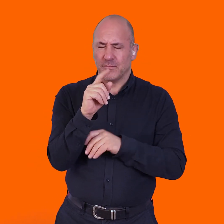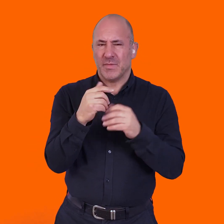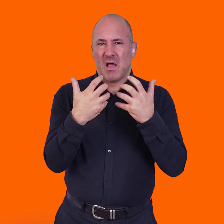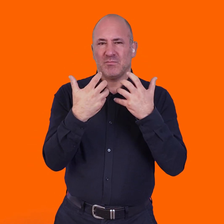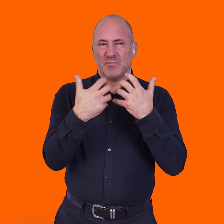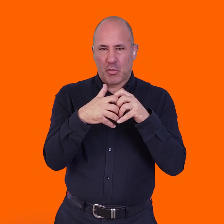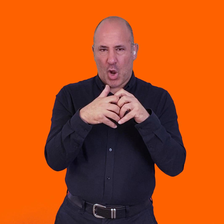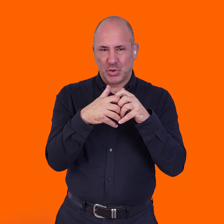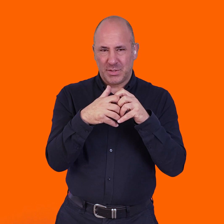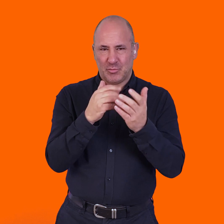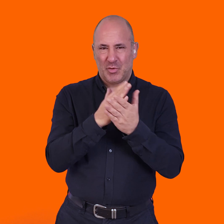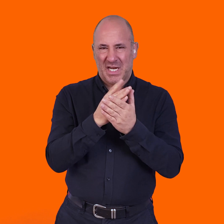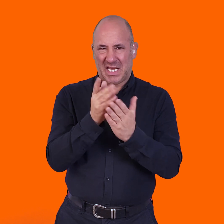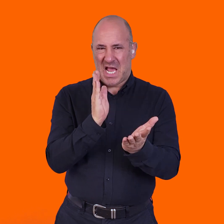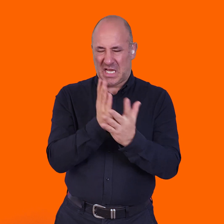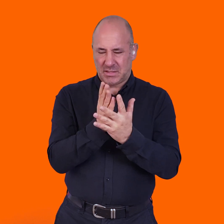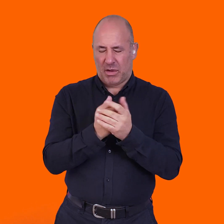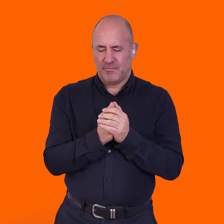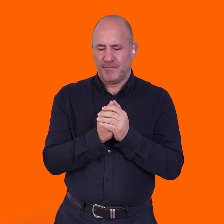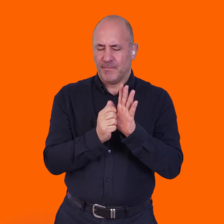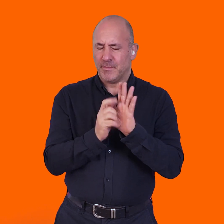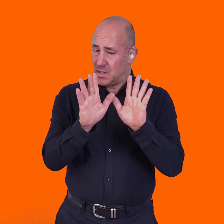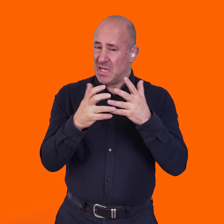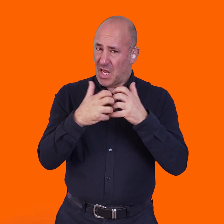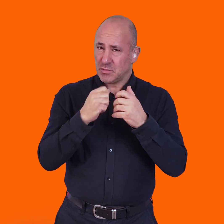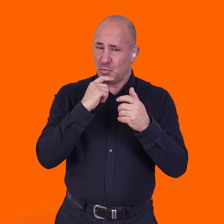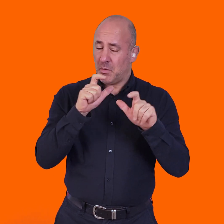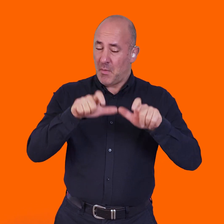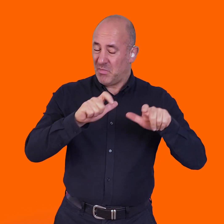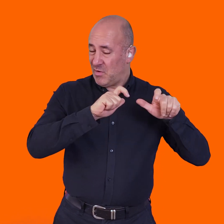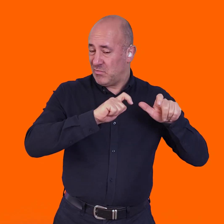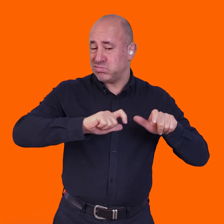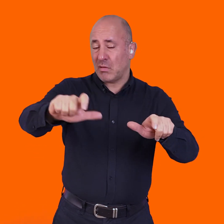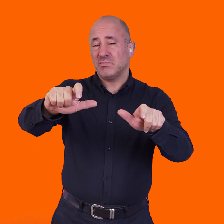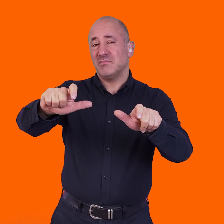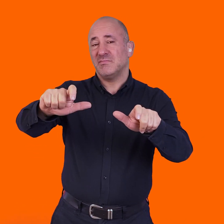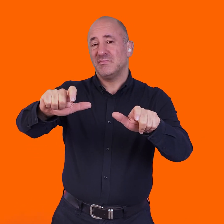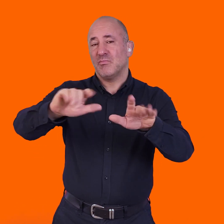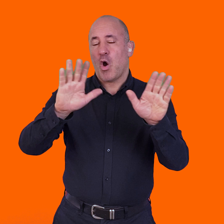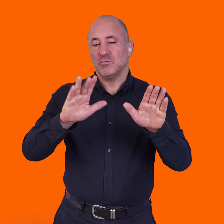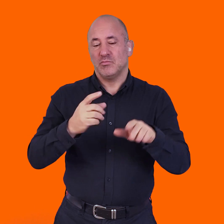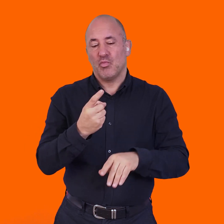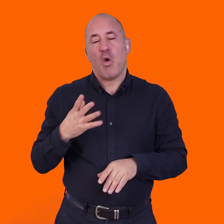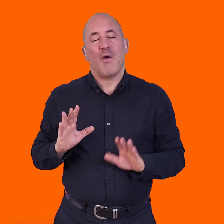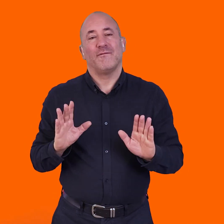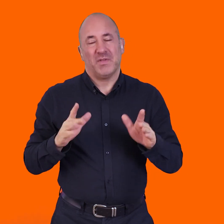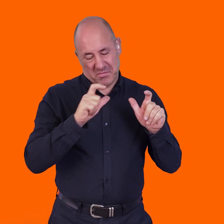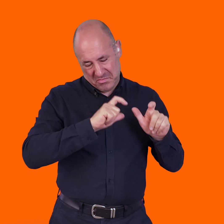And it's like, if all those things are taken into consideration, then they will be, the